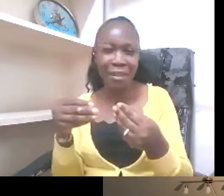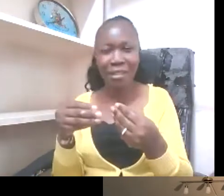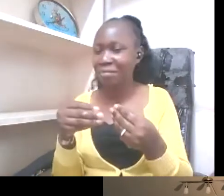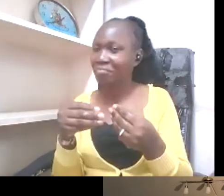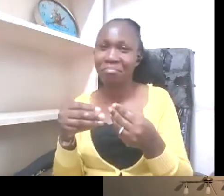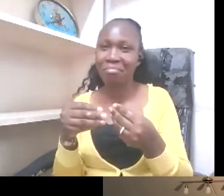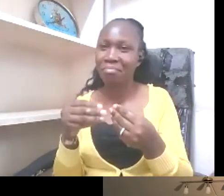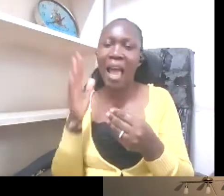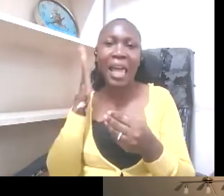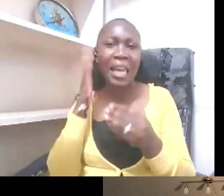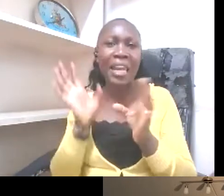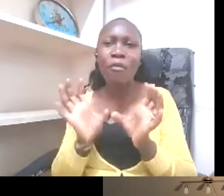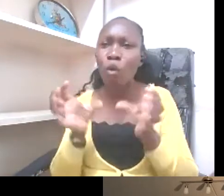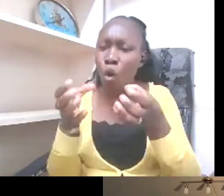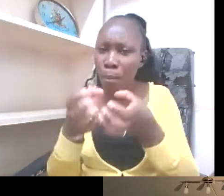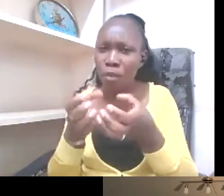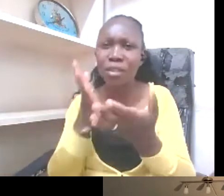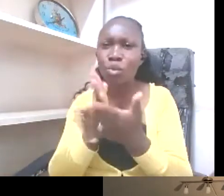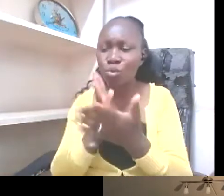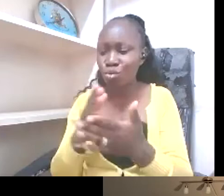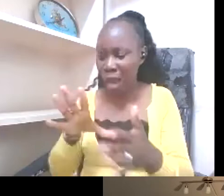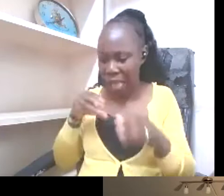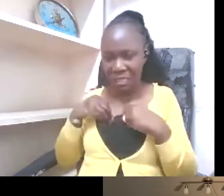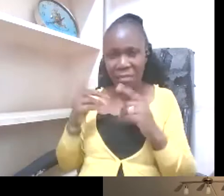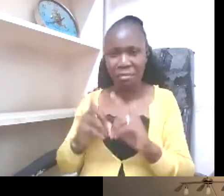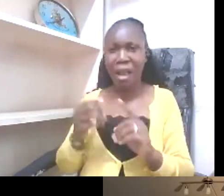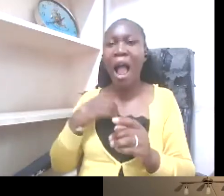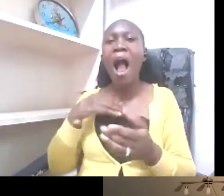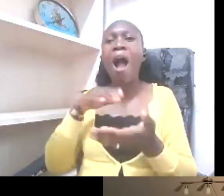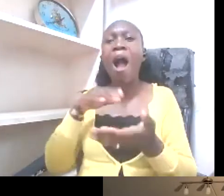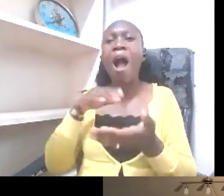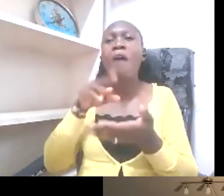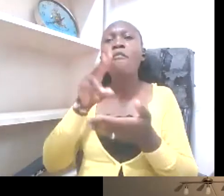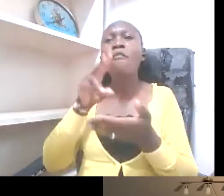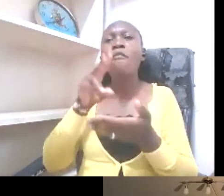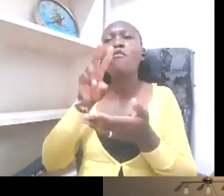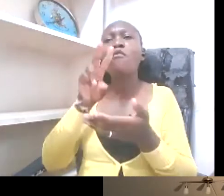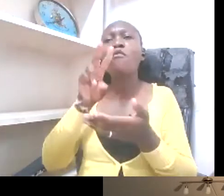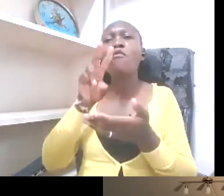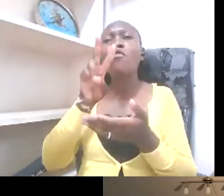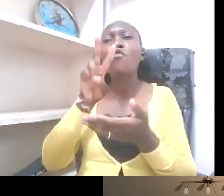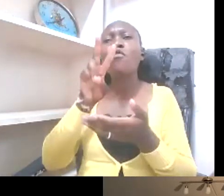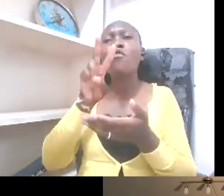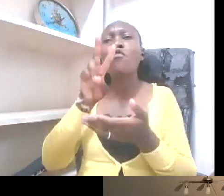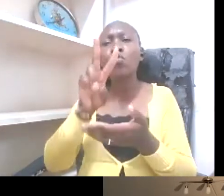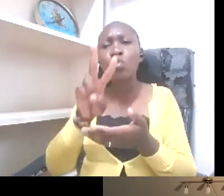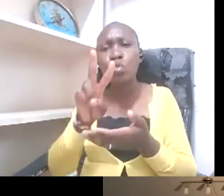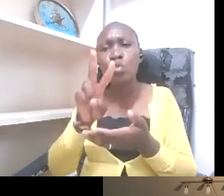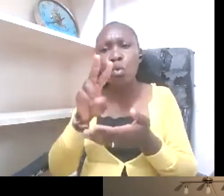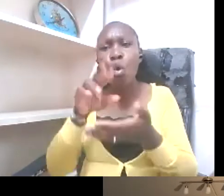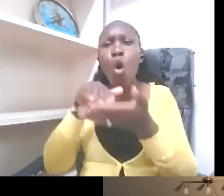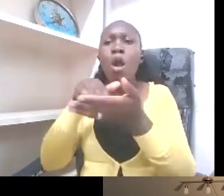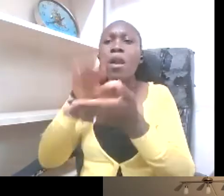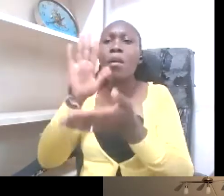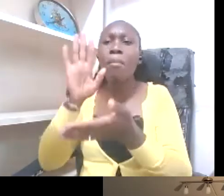identities or so or more. You could say that they consider themselves as people with disability. But on the other hand,